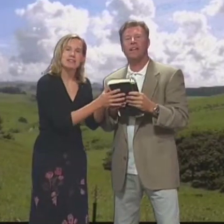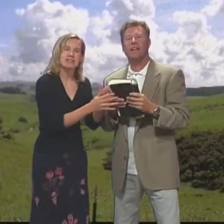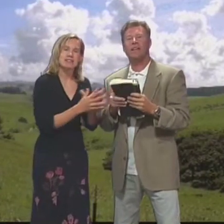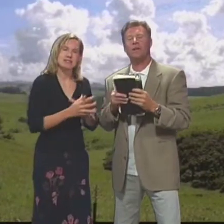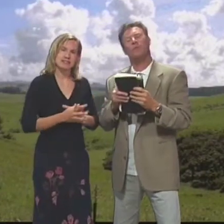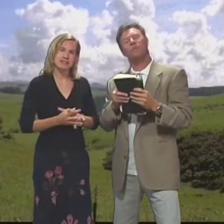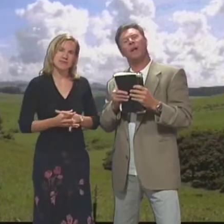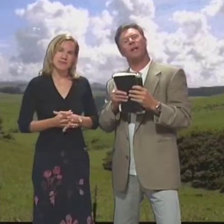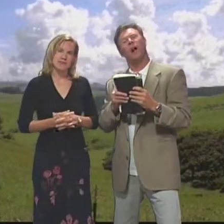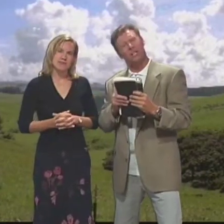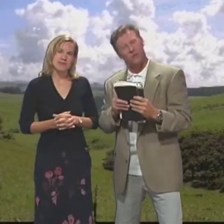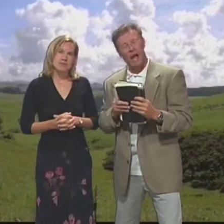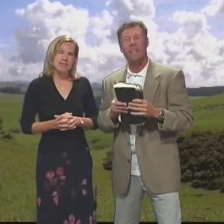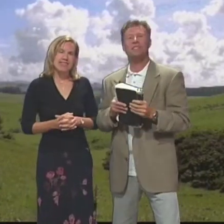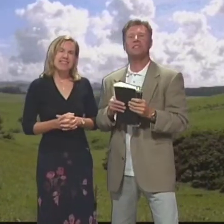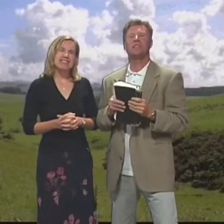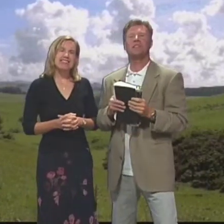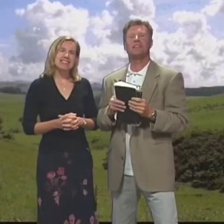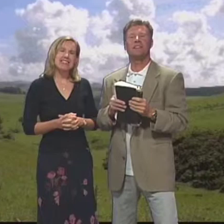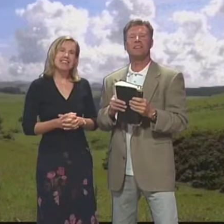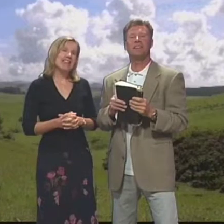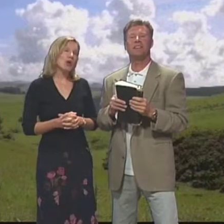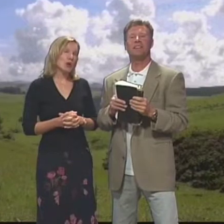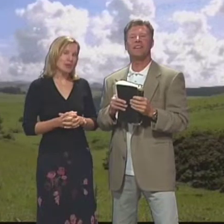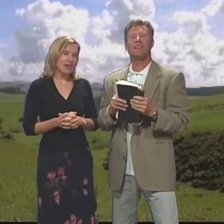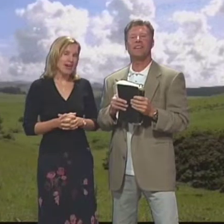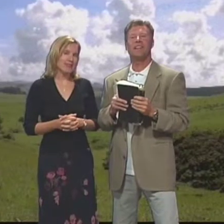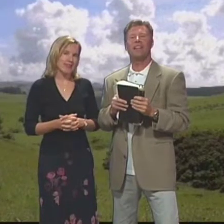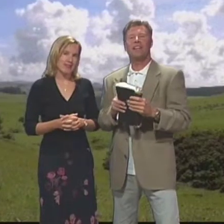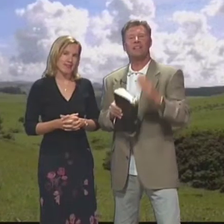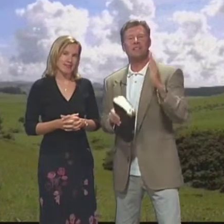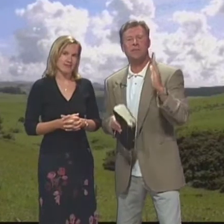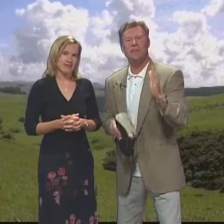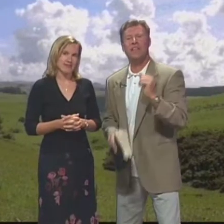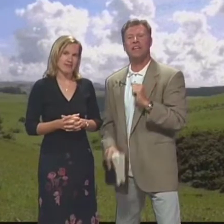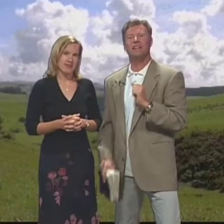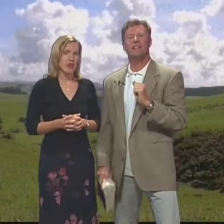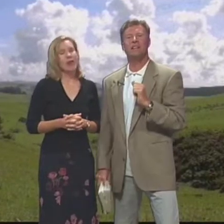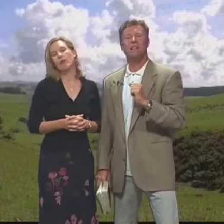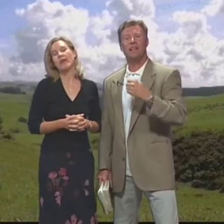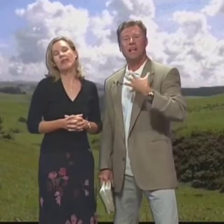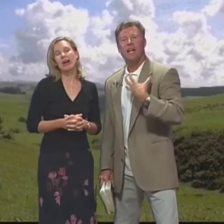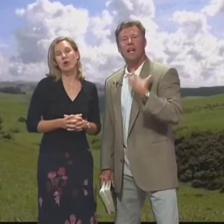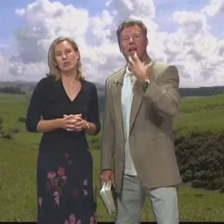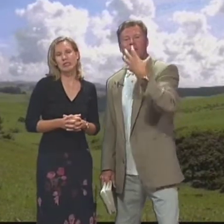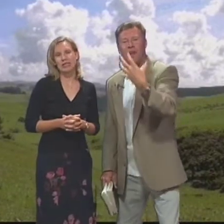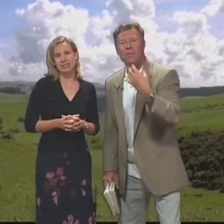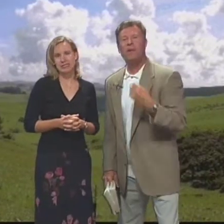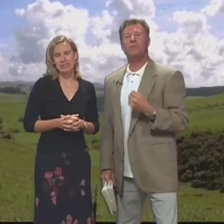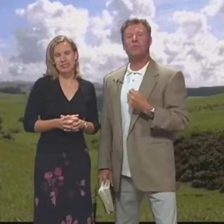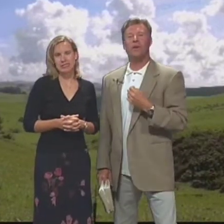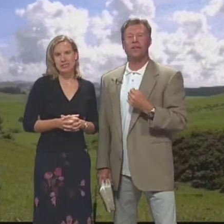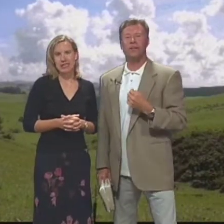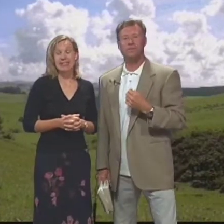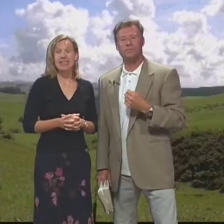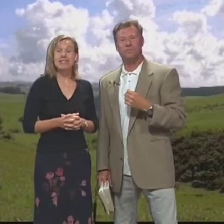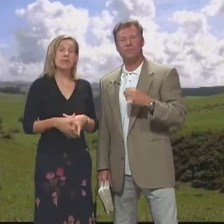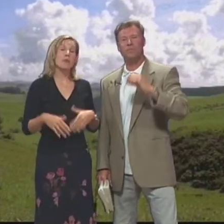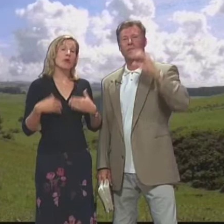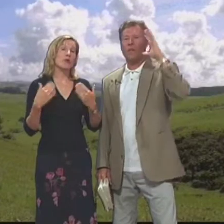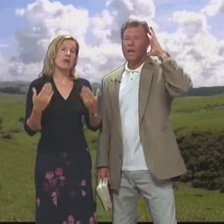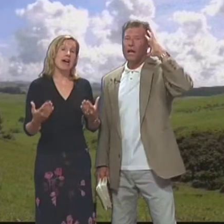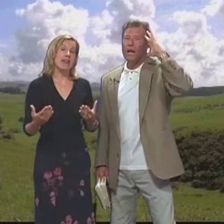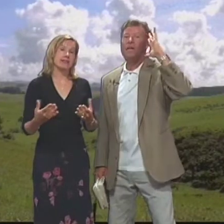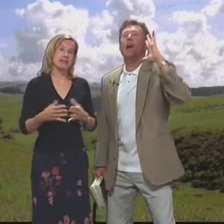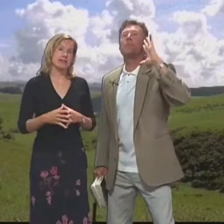Biblia And it might contrast Y quizás esté en contraste To some of the things Con algunas de las cosas That are being promoted Que están